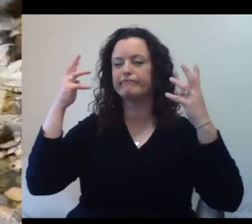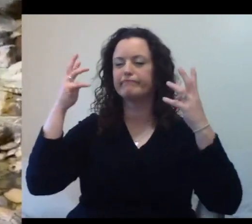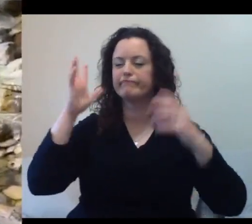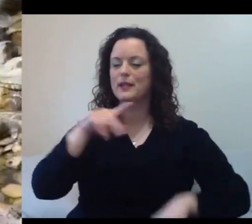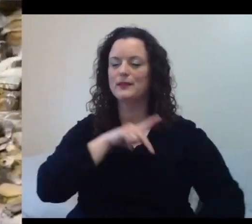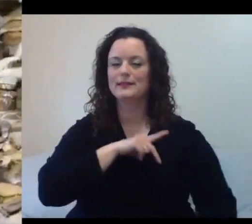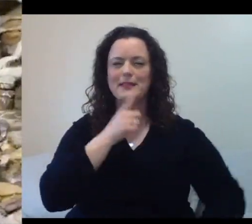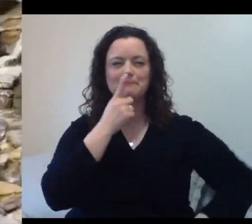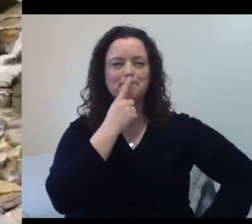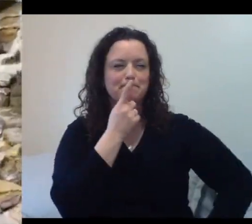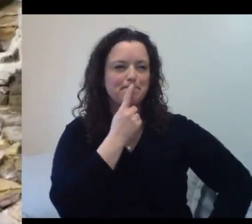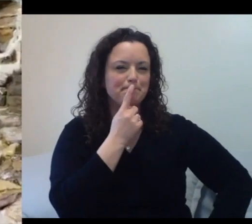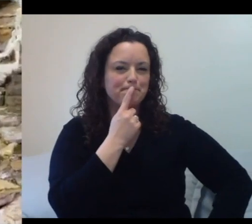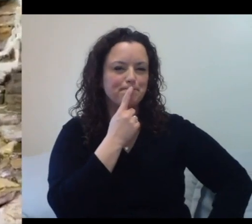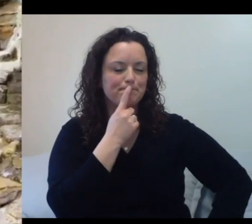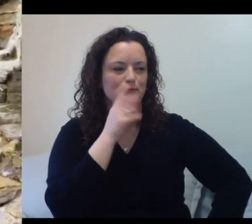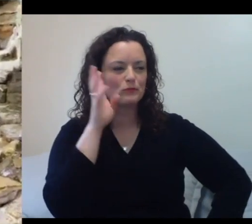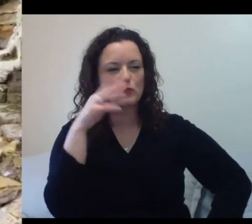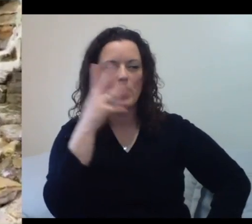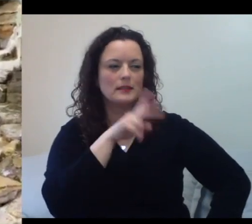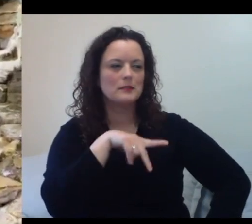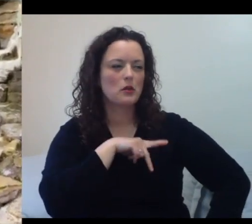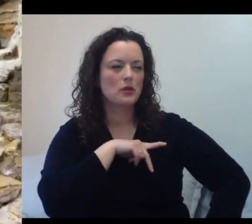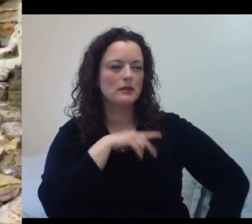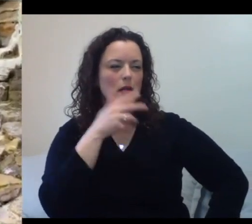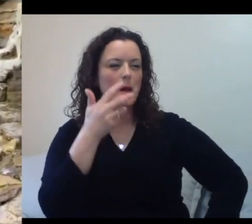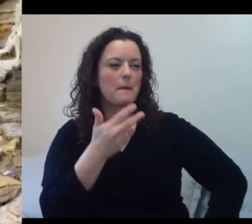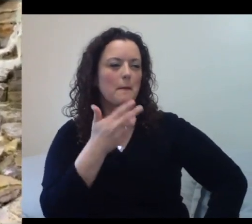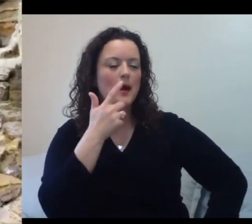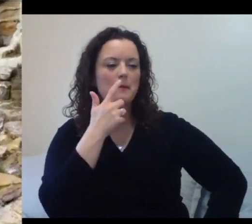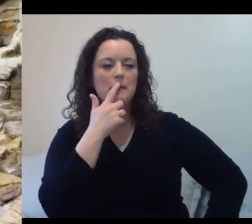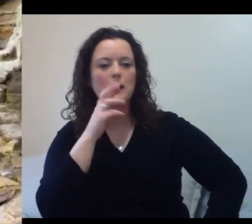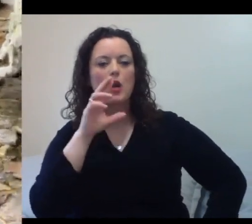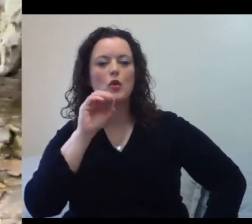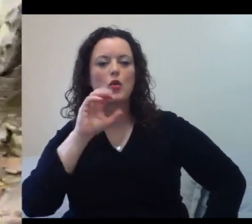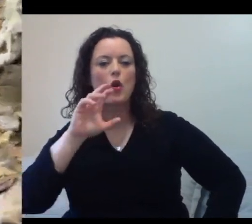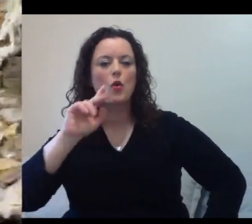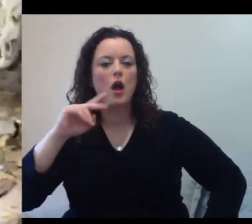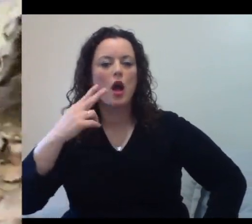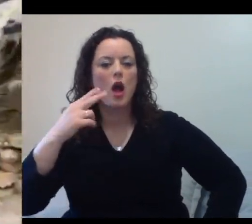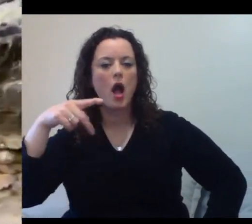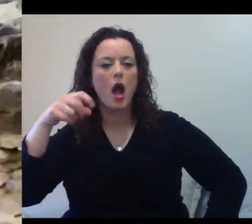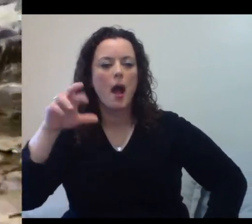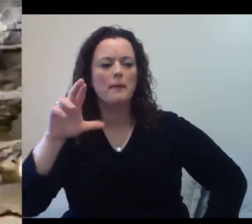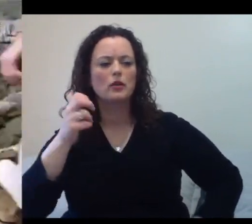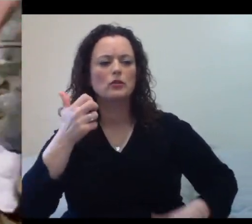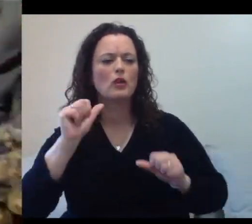say one of our rock hoppers. I'm trying to see where he's at. So, let me walk over here.